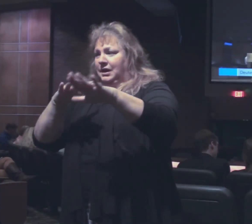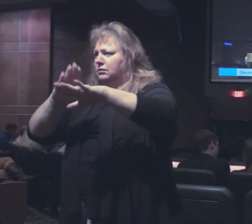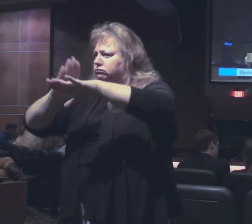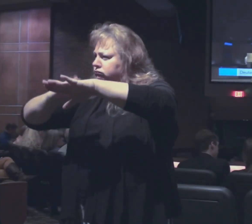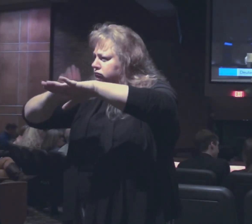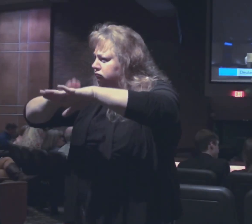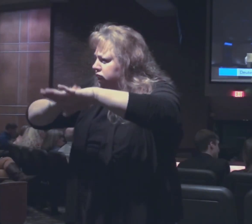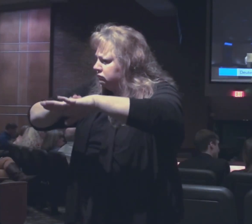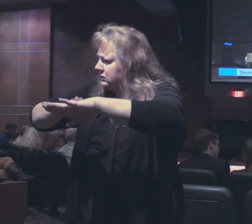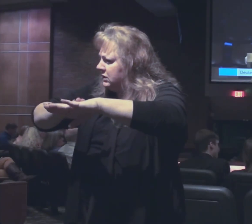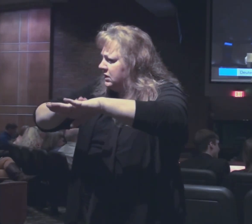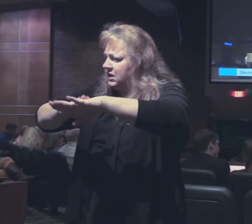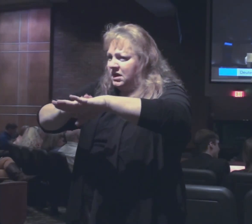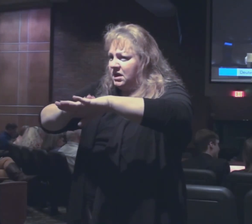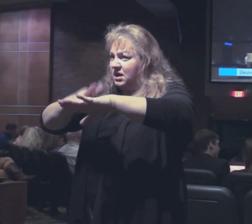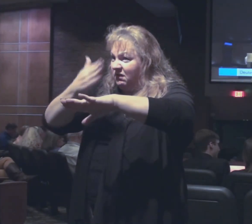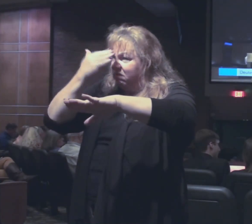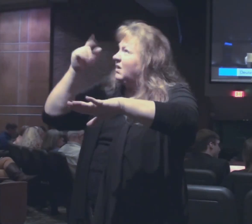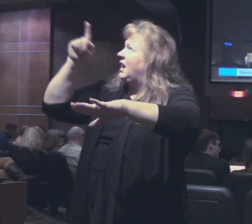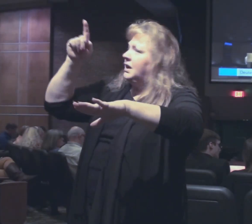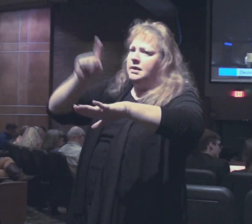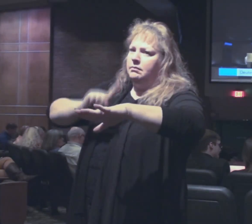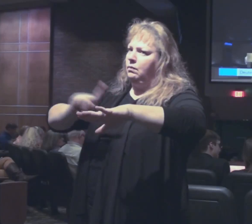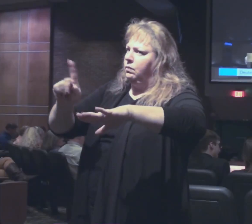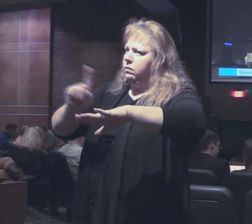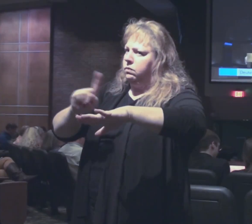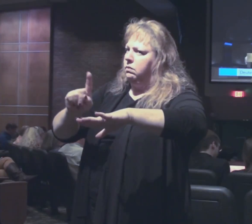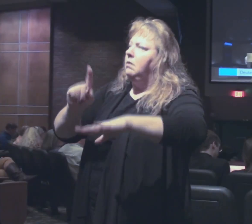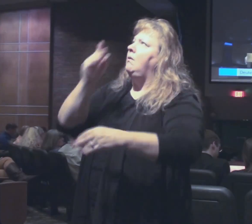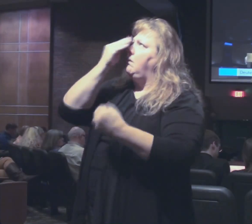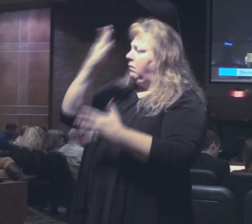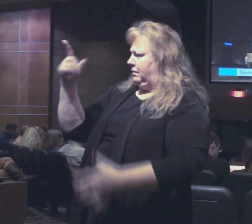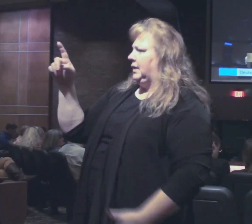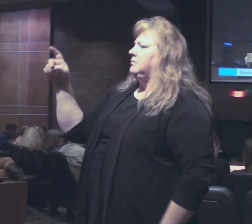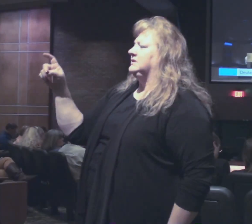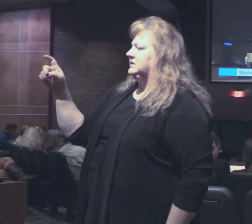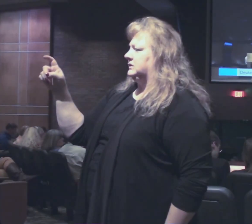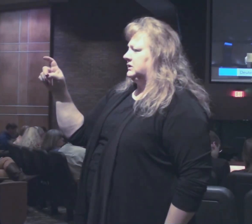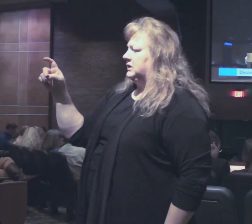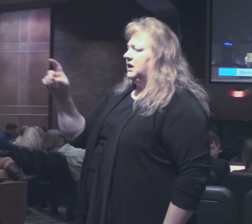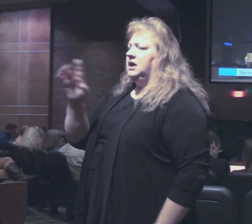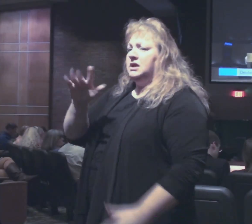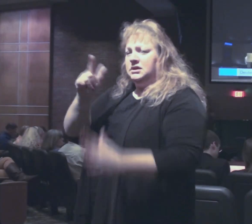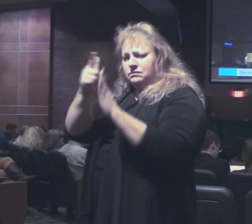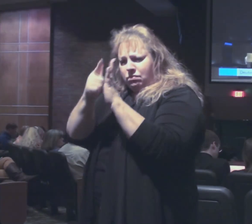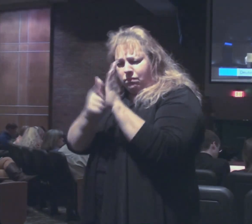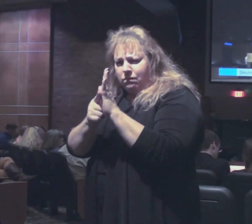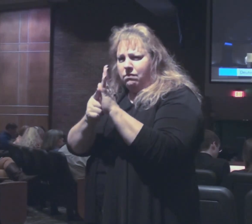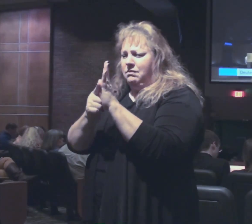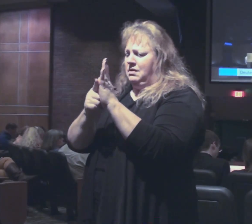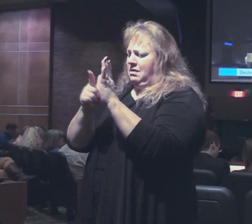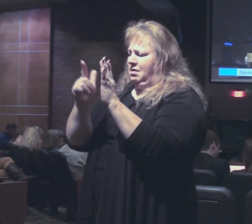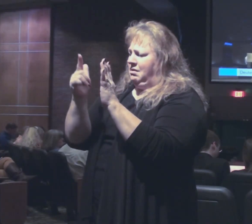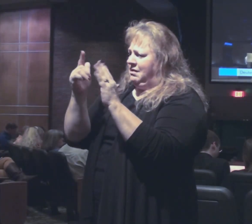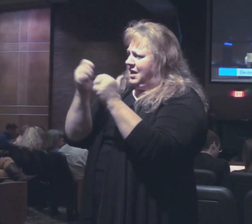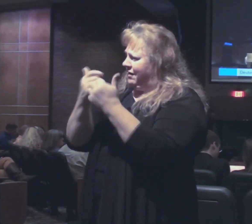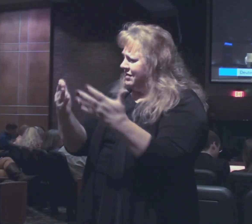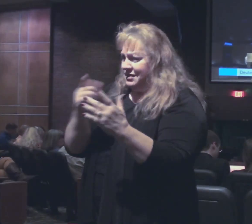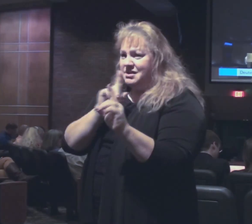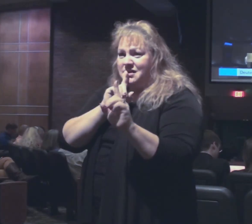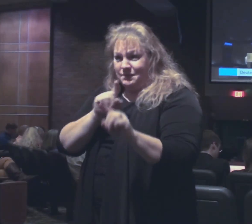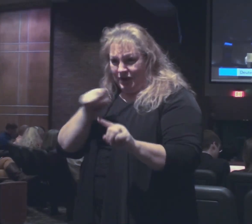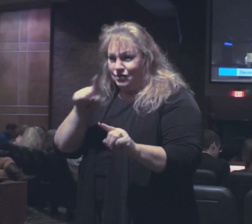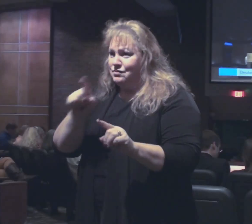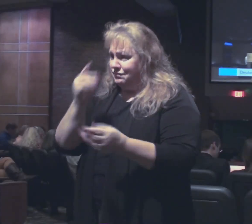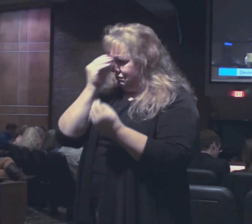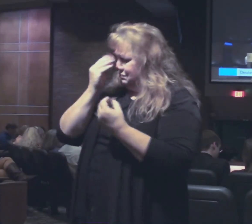that you do not forget the Lord your God by not keeping his commandments and his ordinances and his statutes which I am commanding you